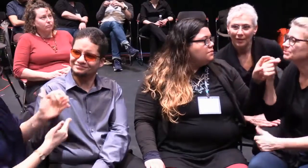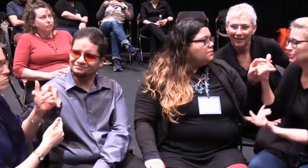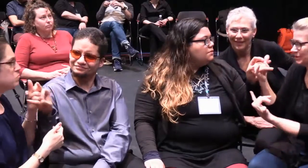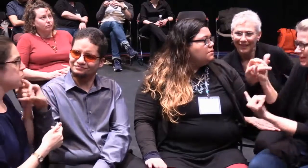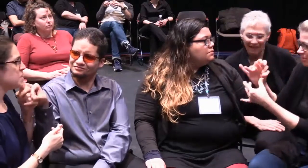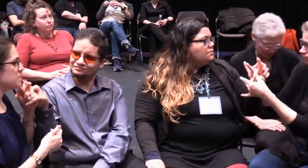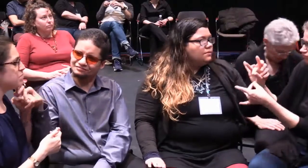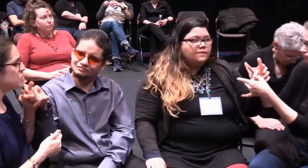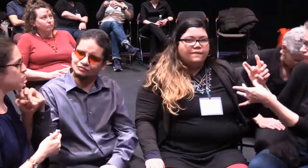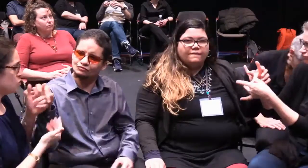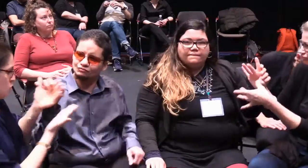pass for now. Jasper.